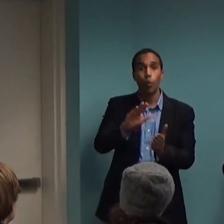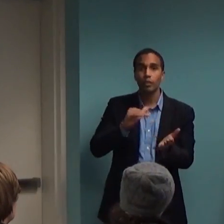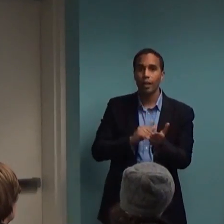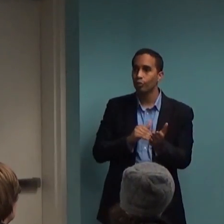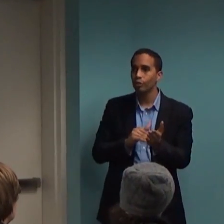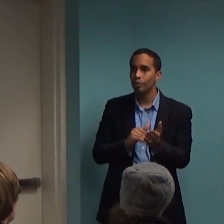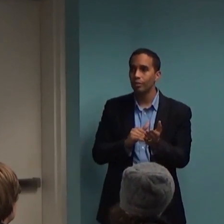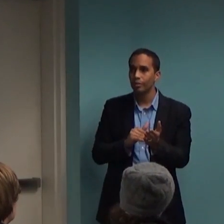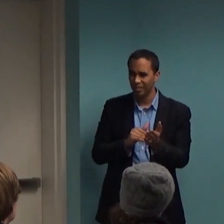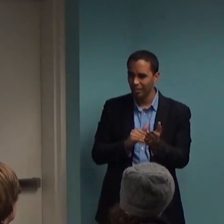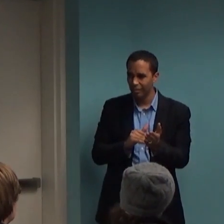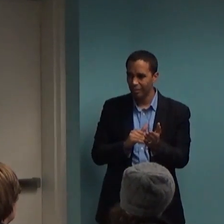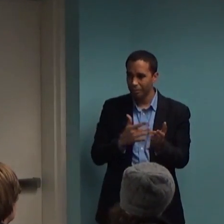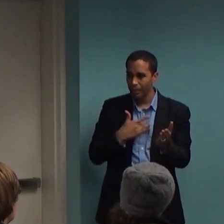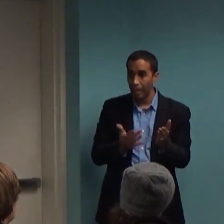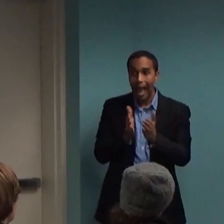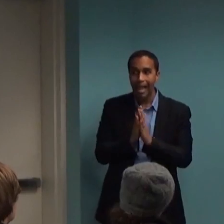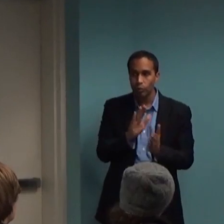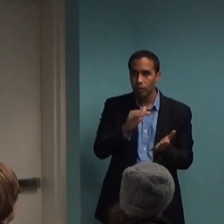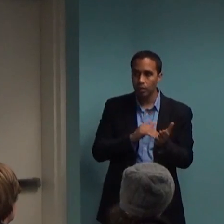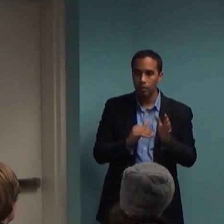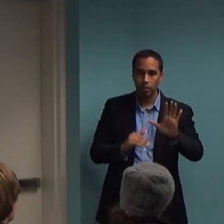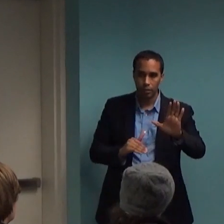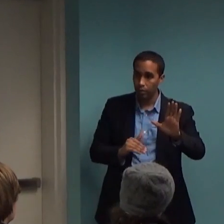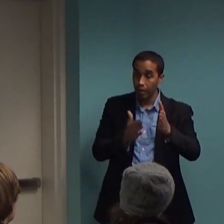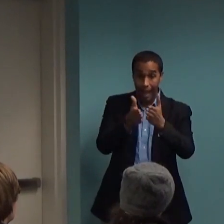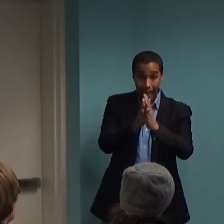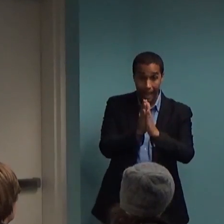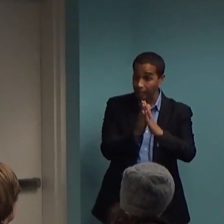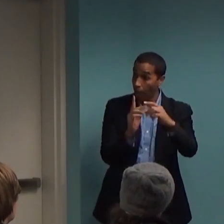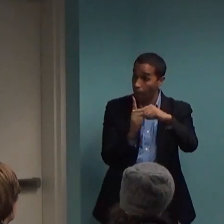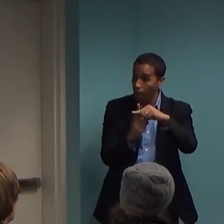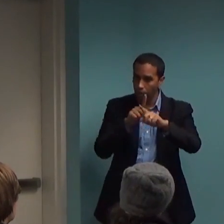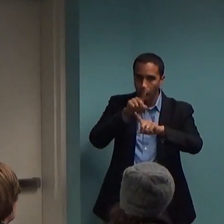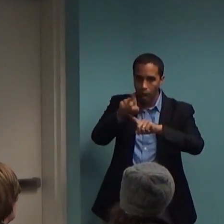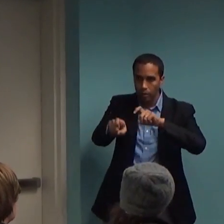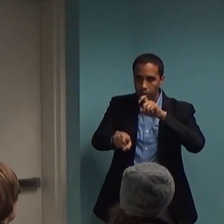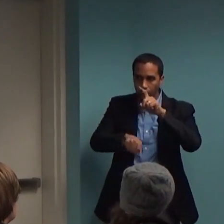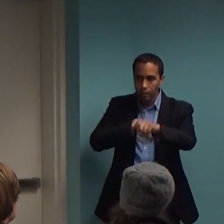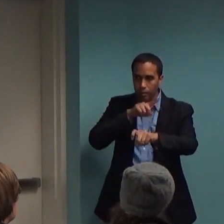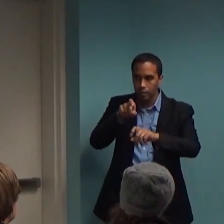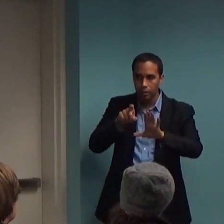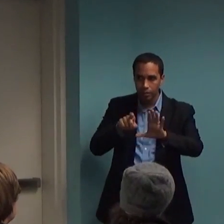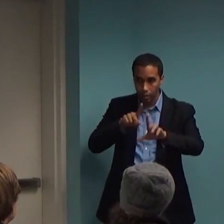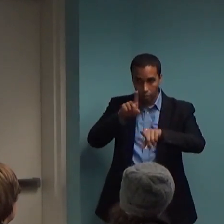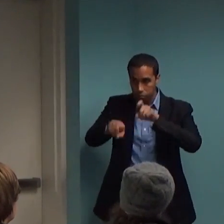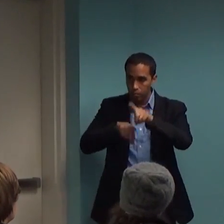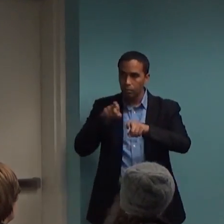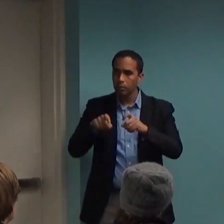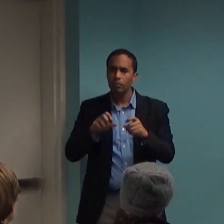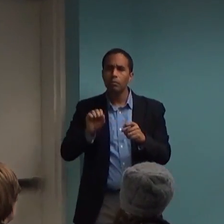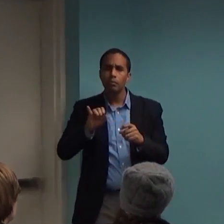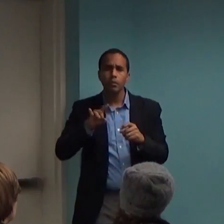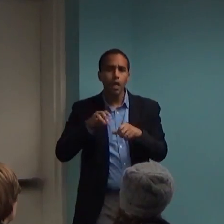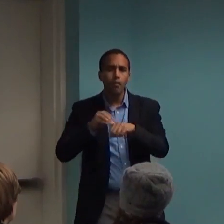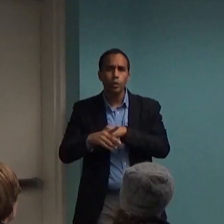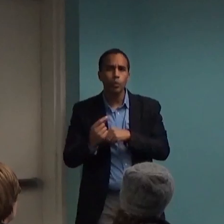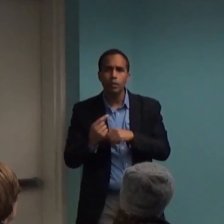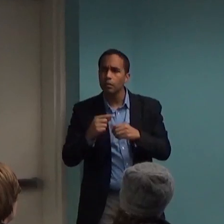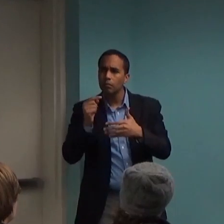are these side effects ones that I'm going to tolerate? And what are those side effects anyway? Could you give me, like, a really